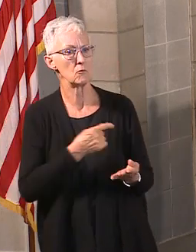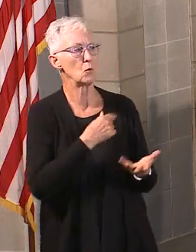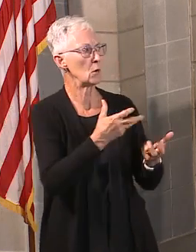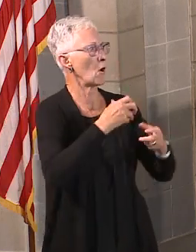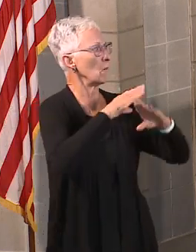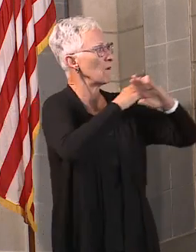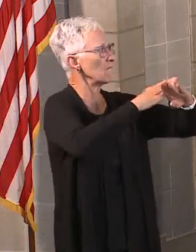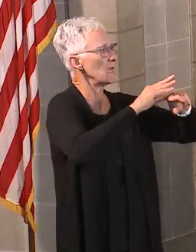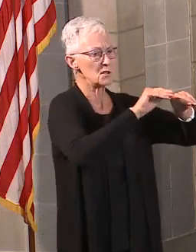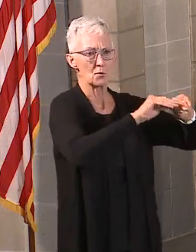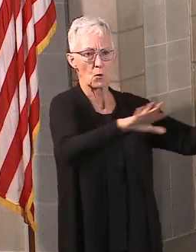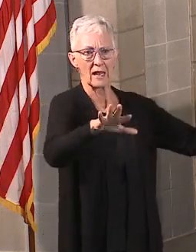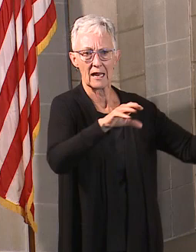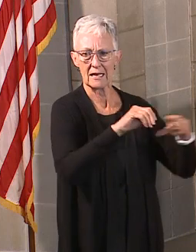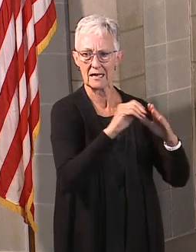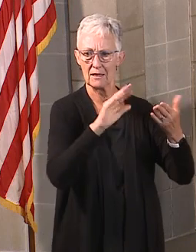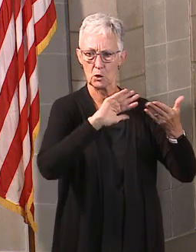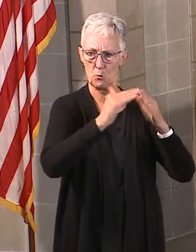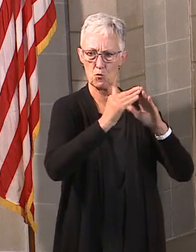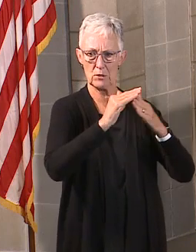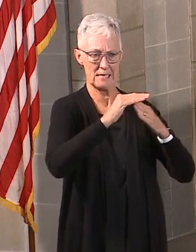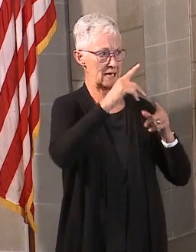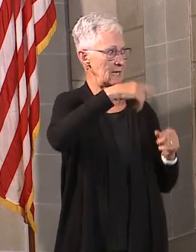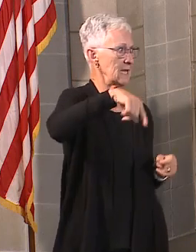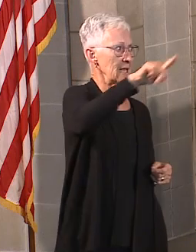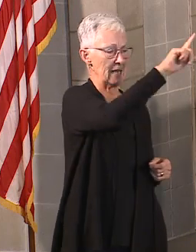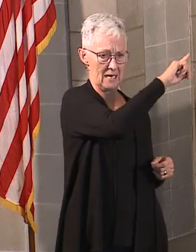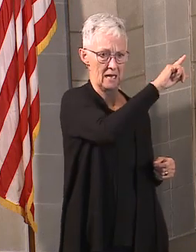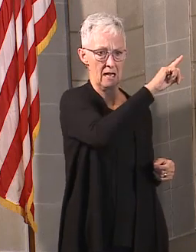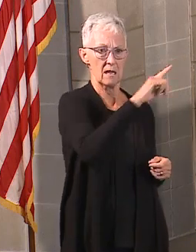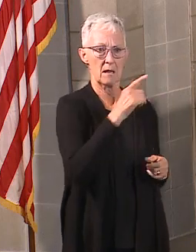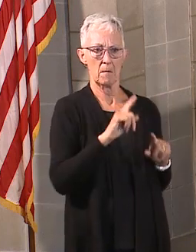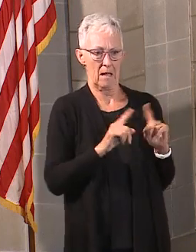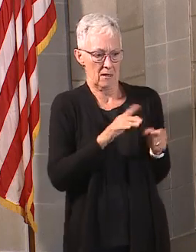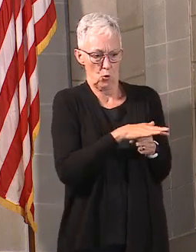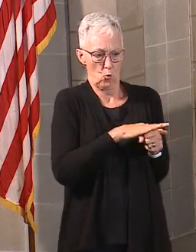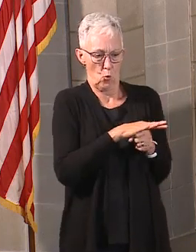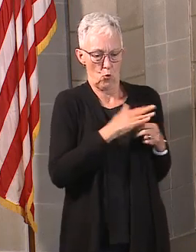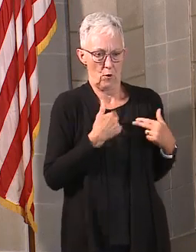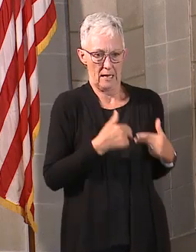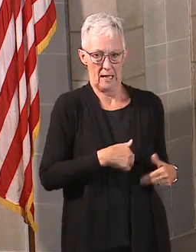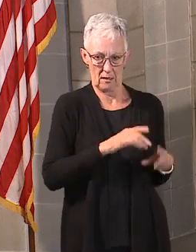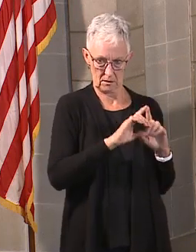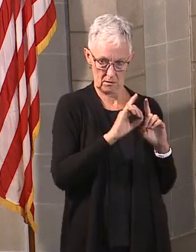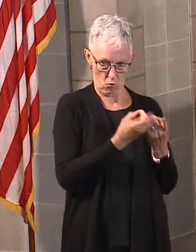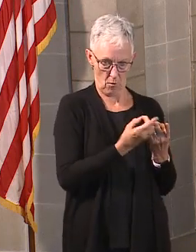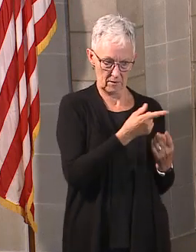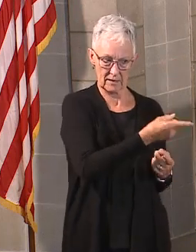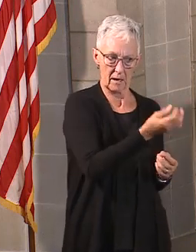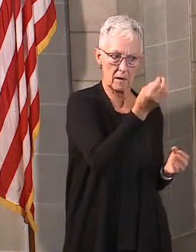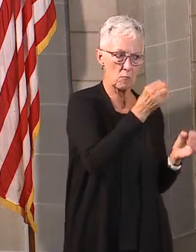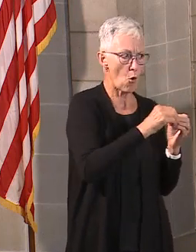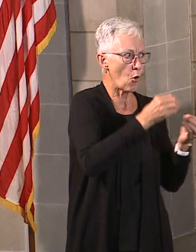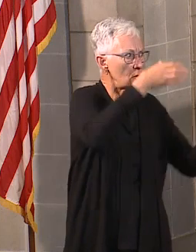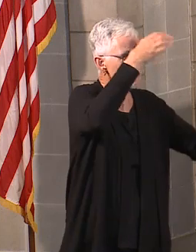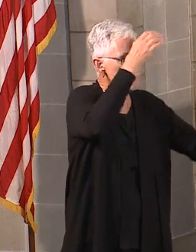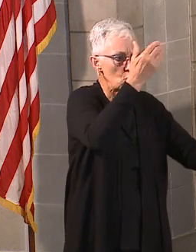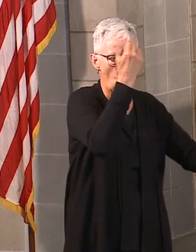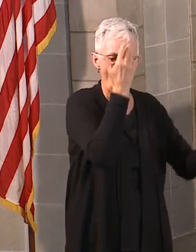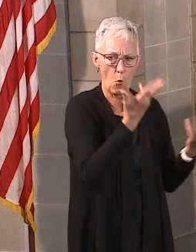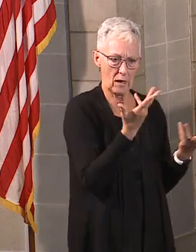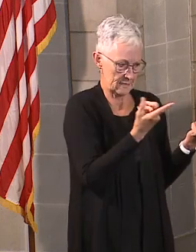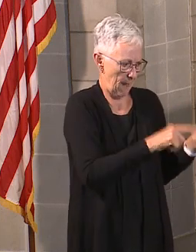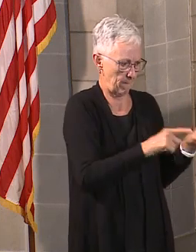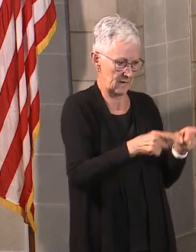the local officials know what that spread is, understand that risk, work well together, and somewhat be in a